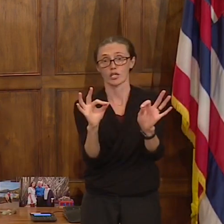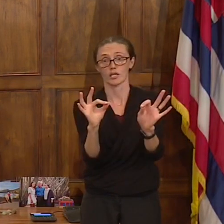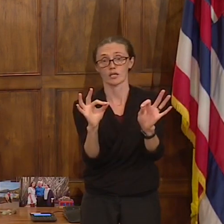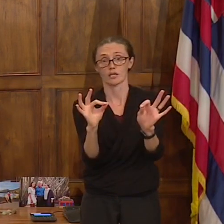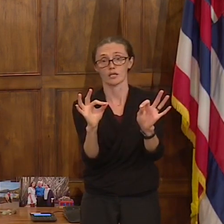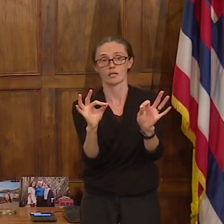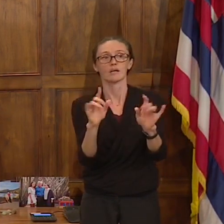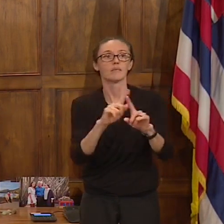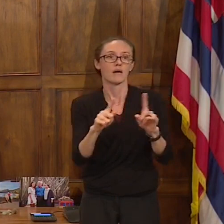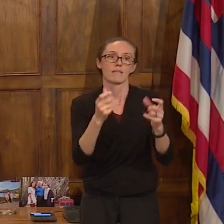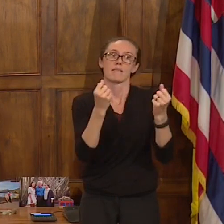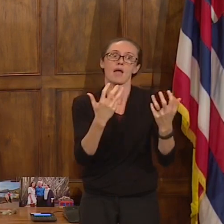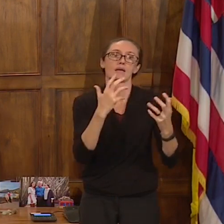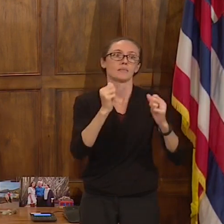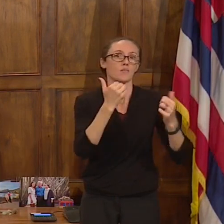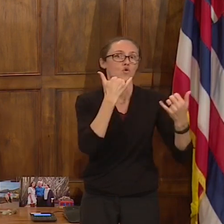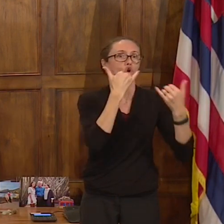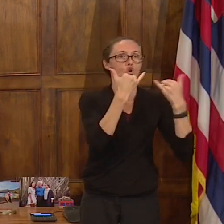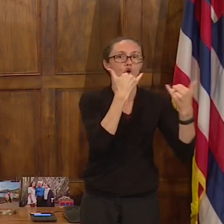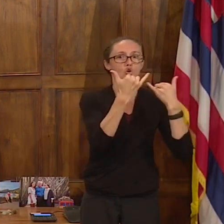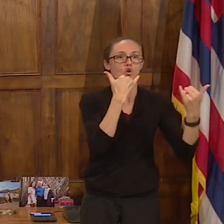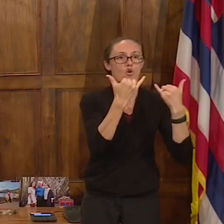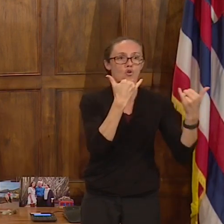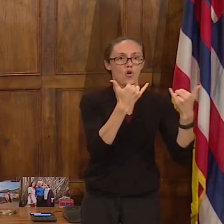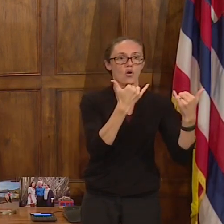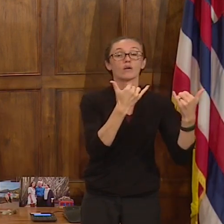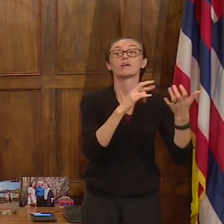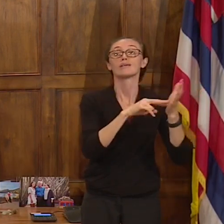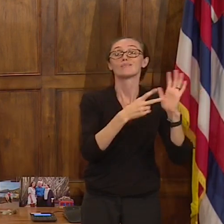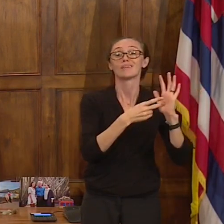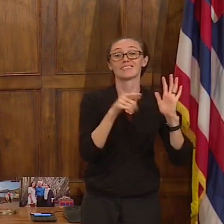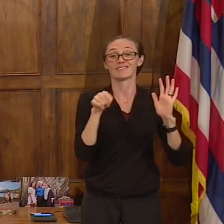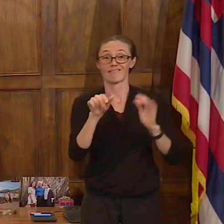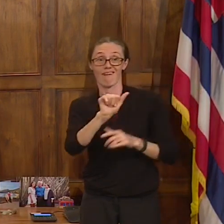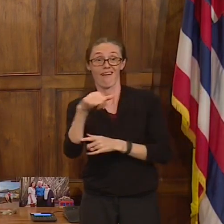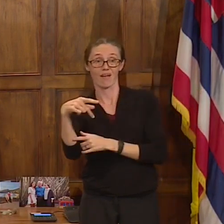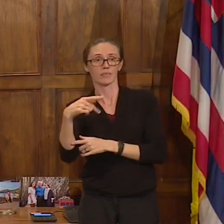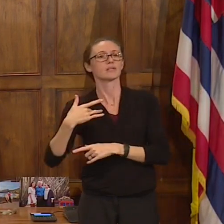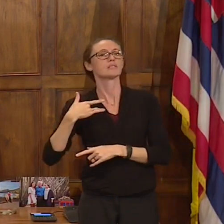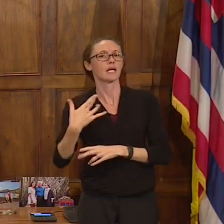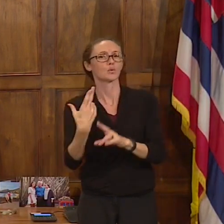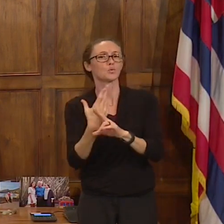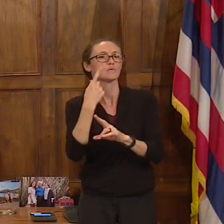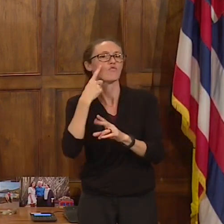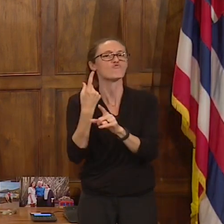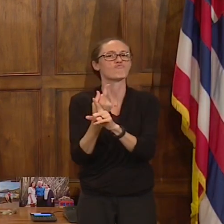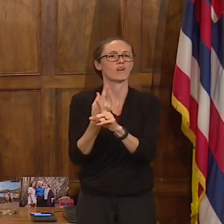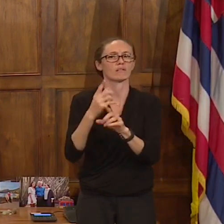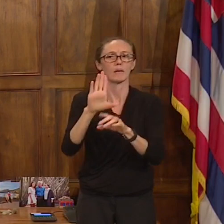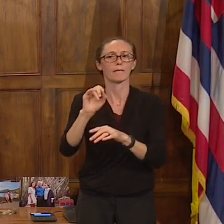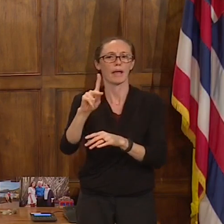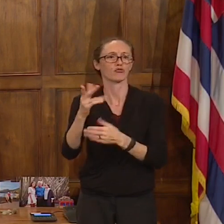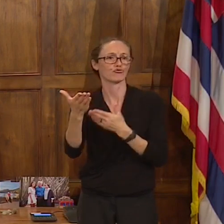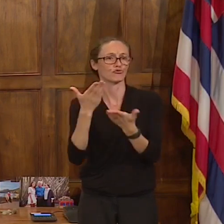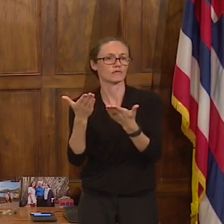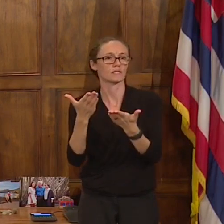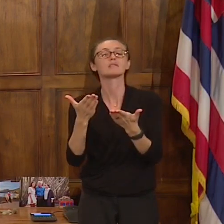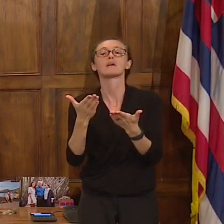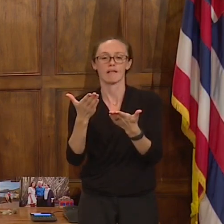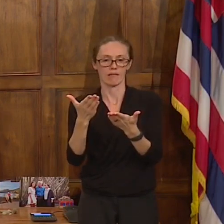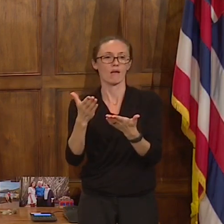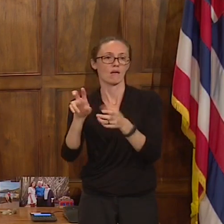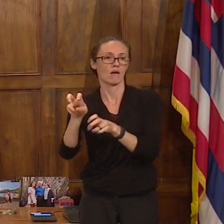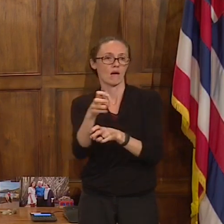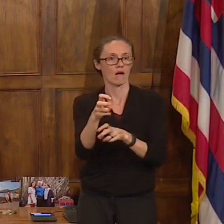our vendor said they would repurpose this app which they use for regular banking services to help us